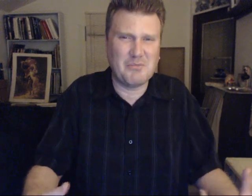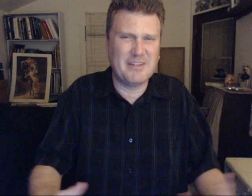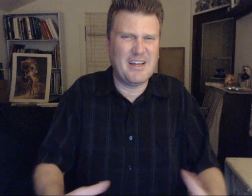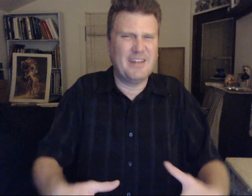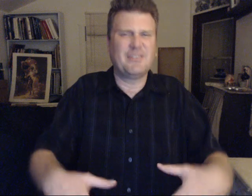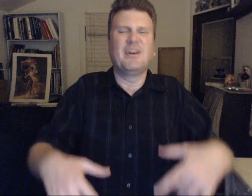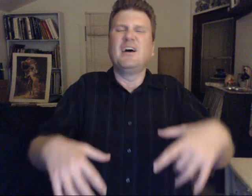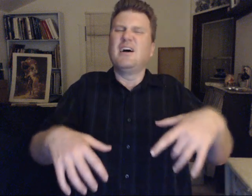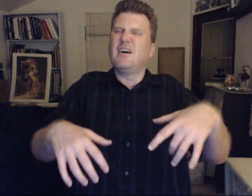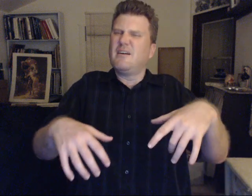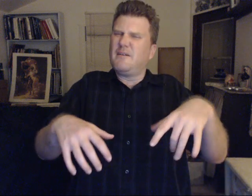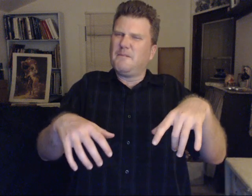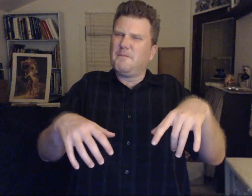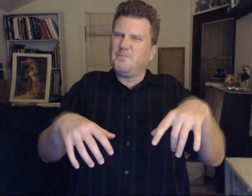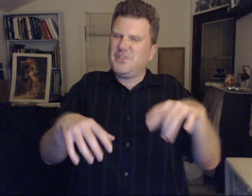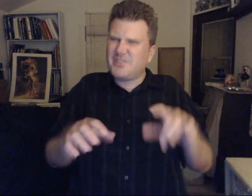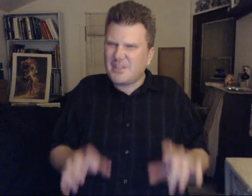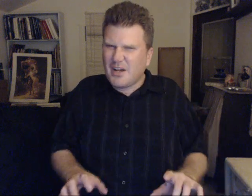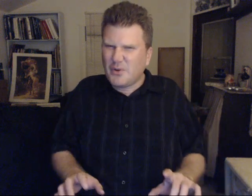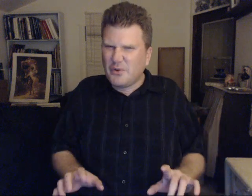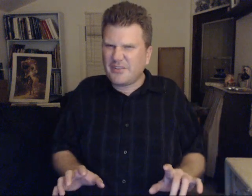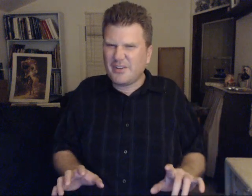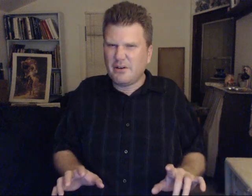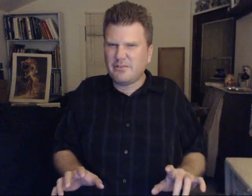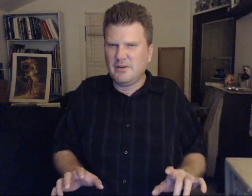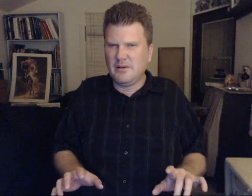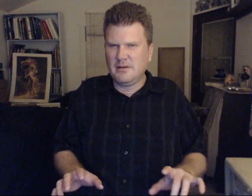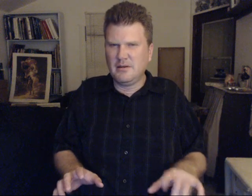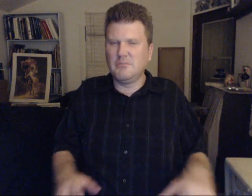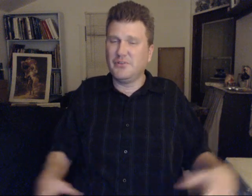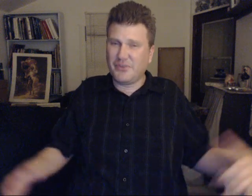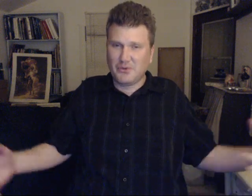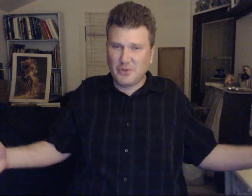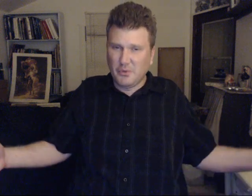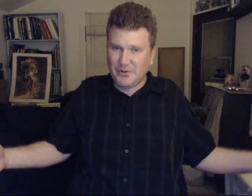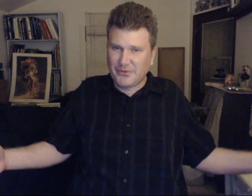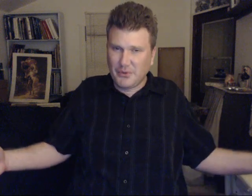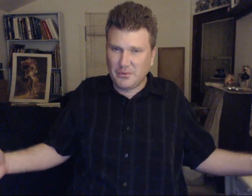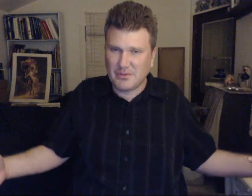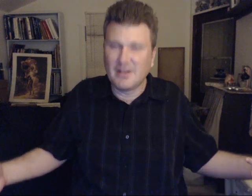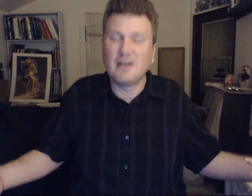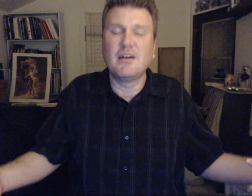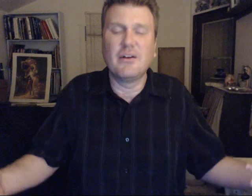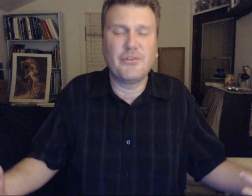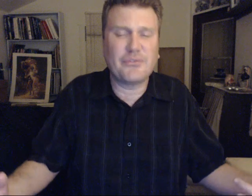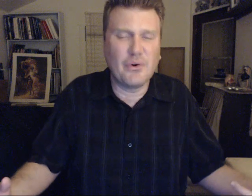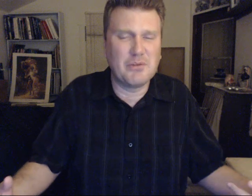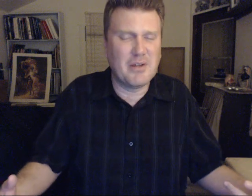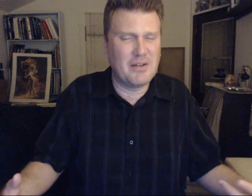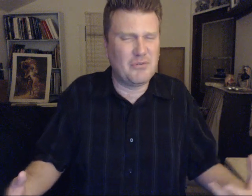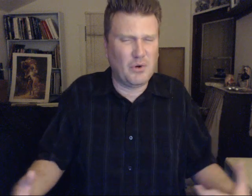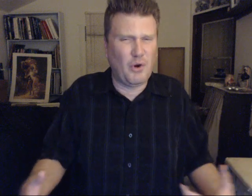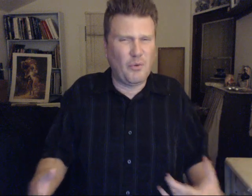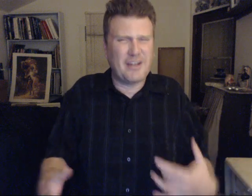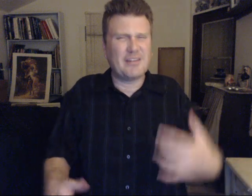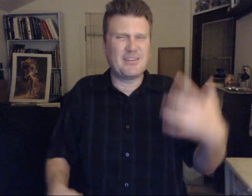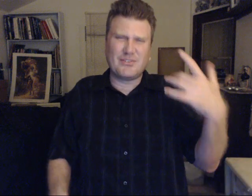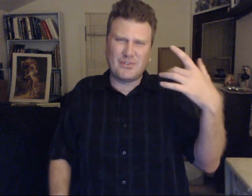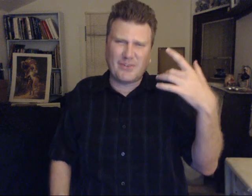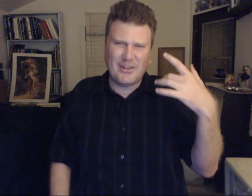that is. Does not know itself. But certainly will suit. Slowly many of you are awakening. And still scratching